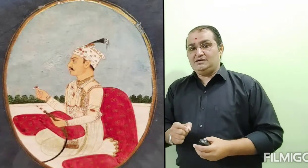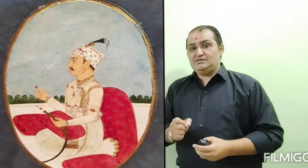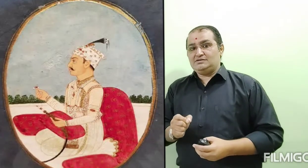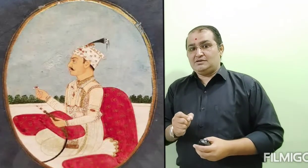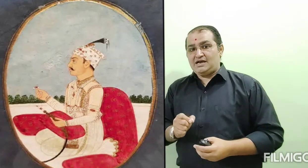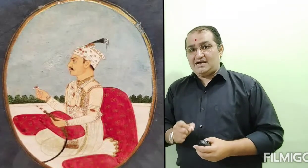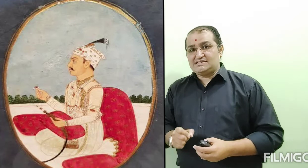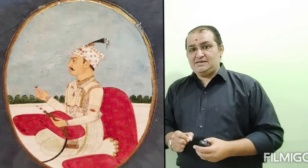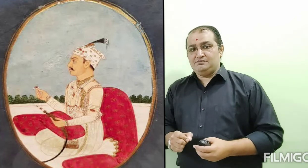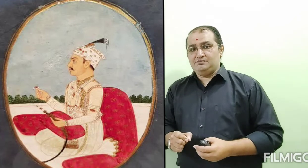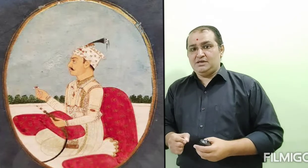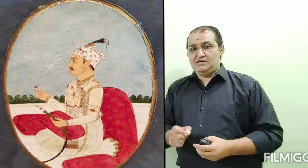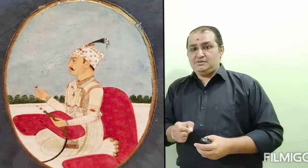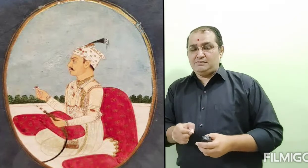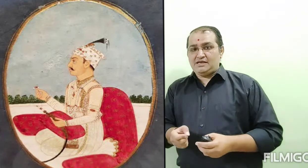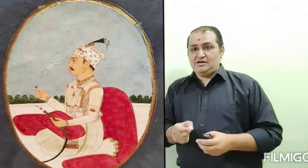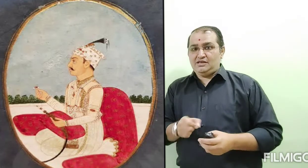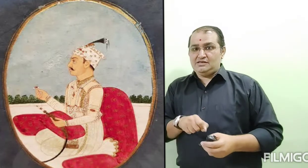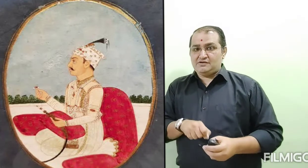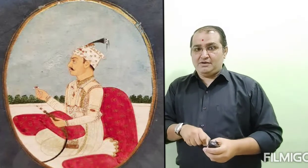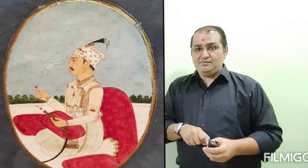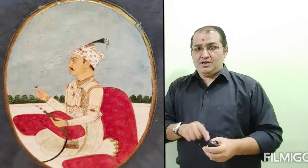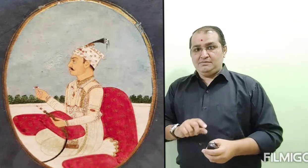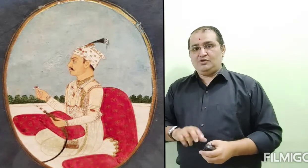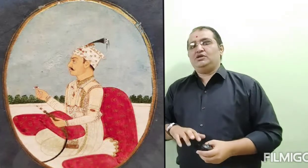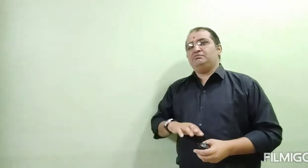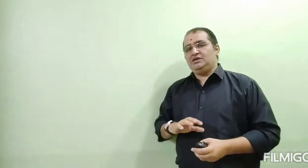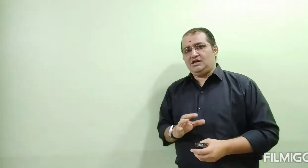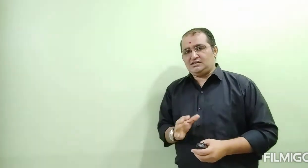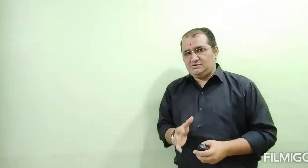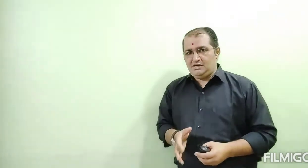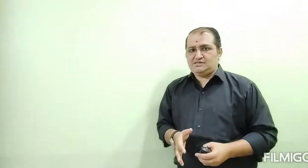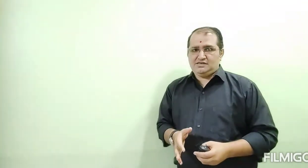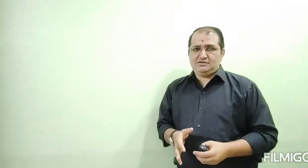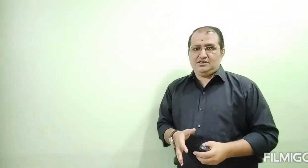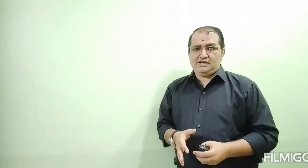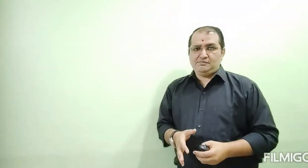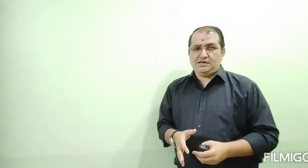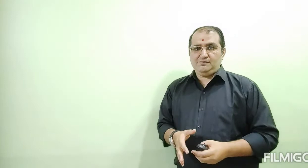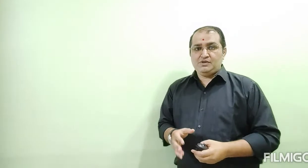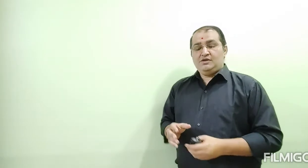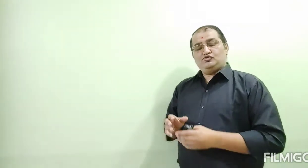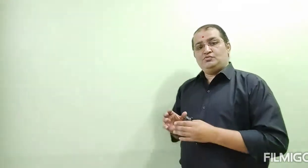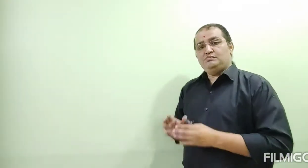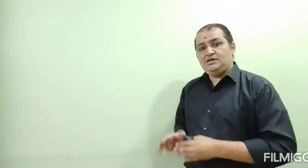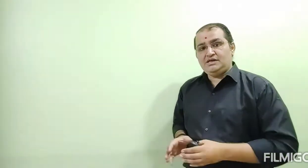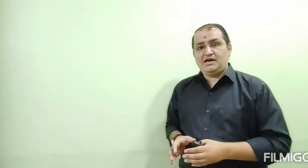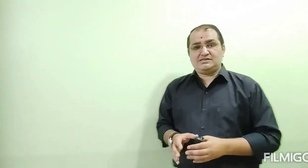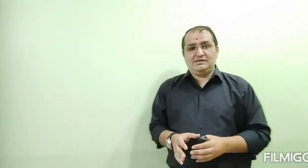Qasim become a Bengal Nabaab. Now, this is Meir Qasim. So, Meir Qasim